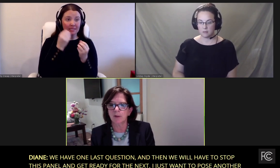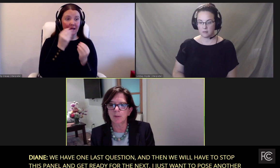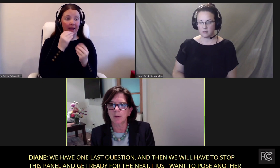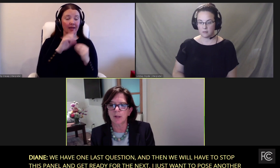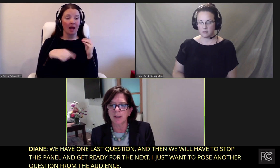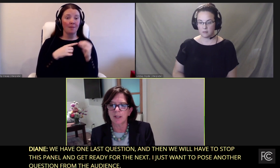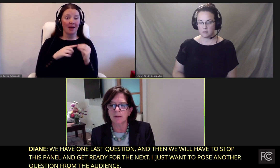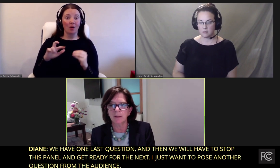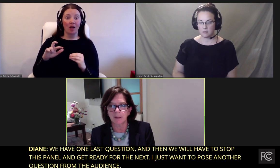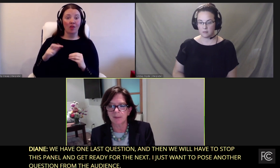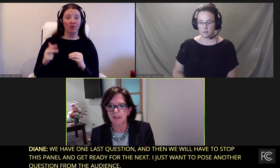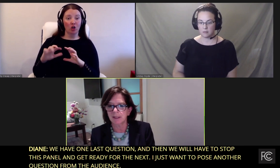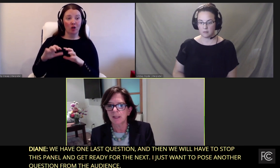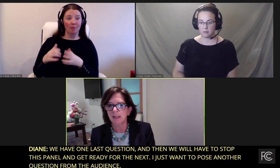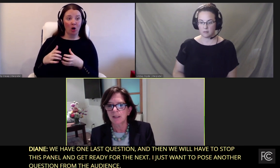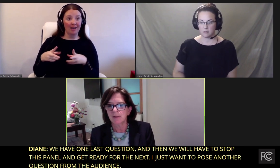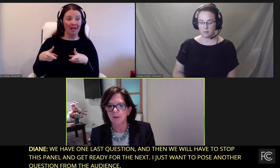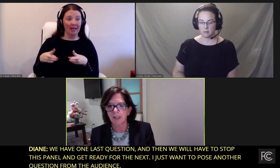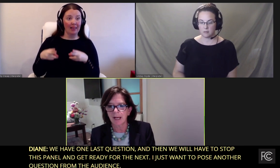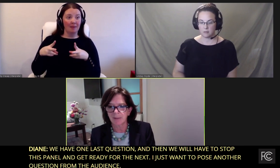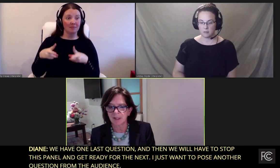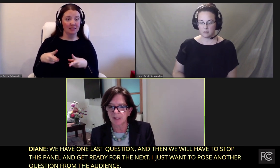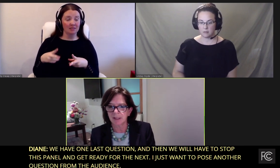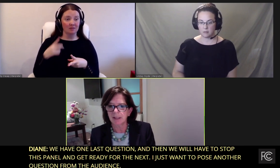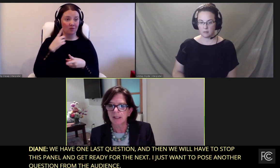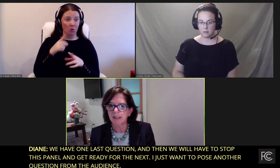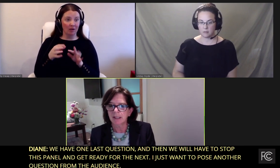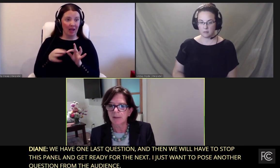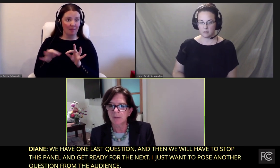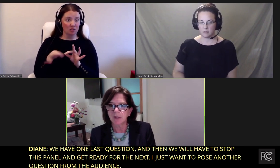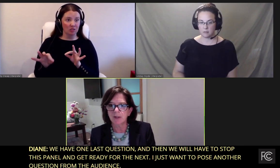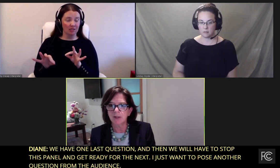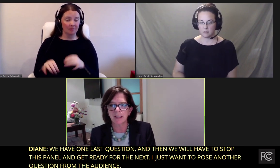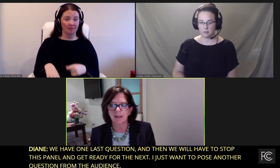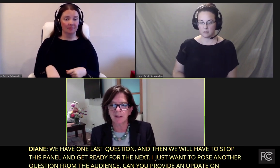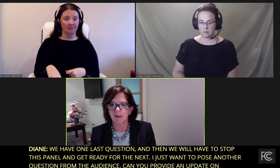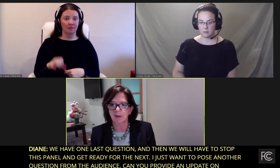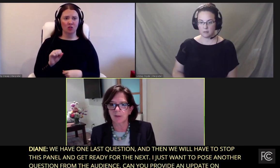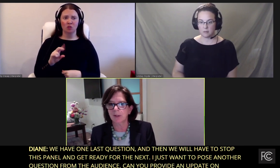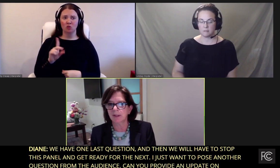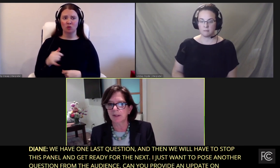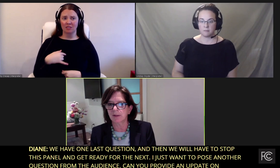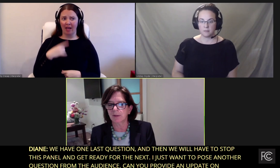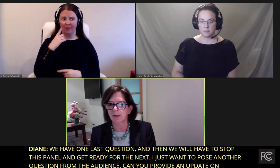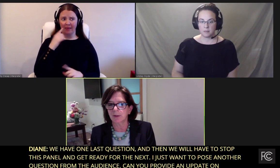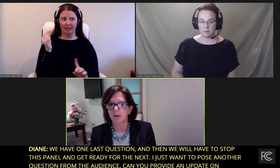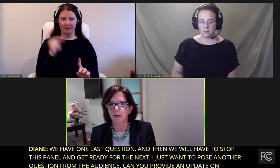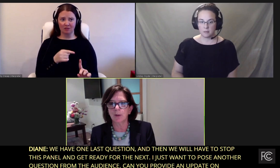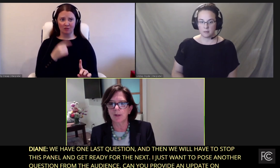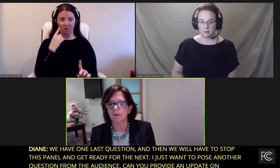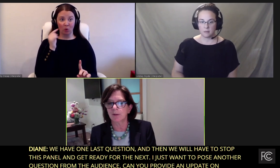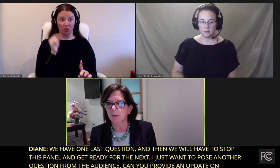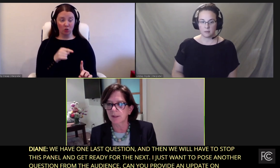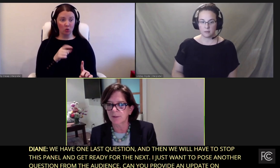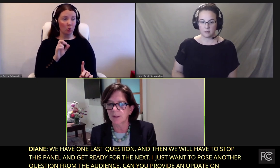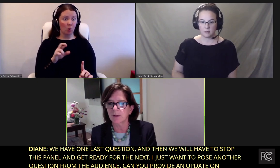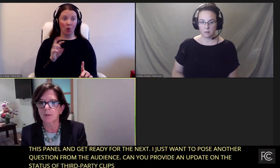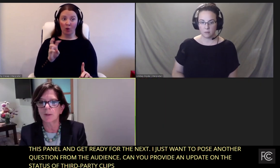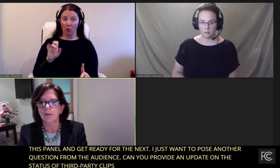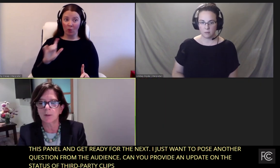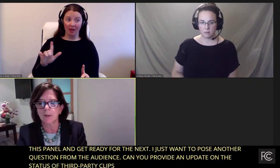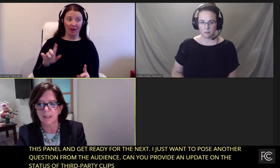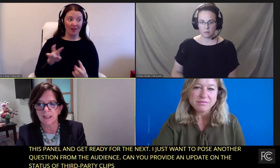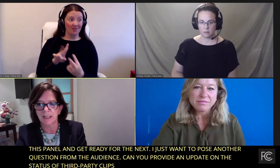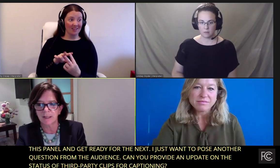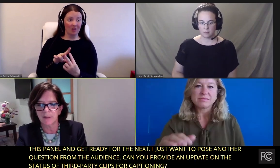of third party clips for captioning? Susie, I think this one is for you or for Will if